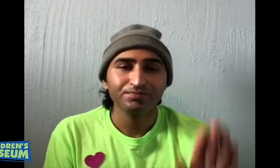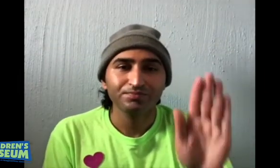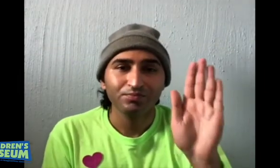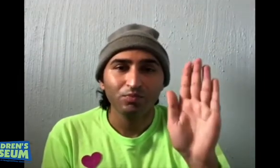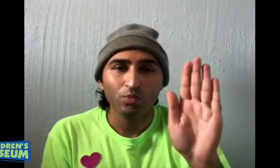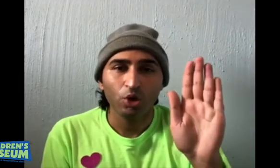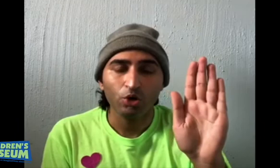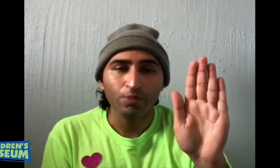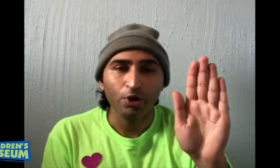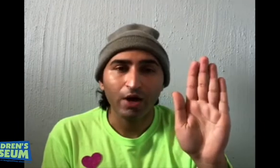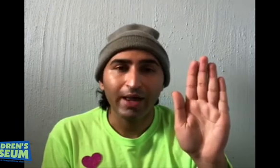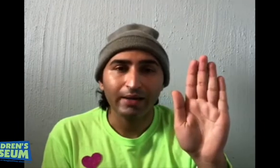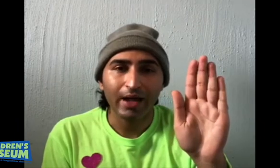We are going to put our hand out.